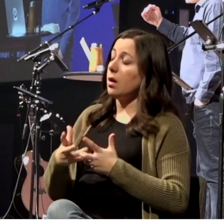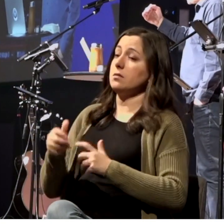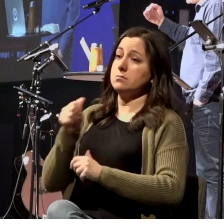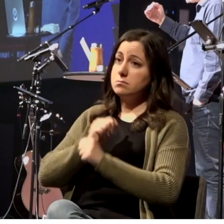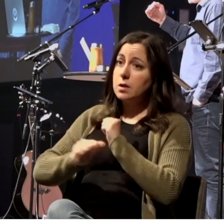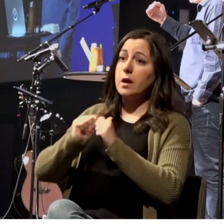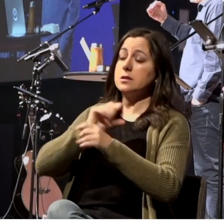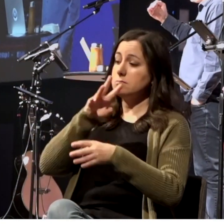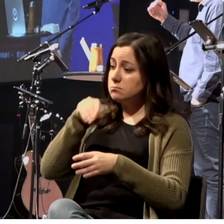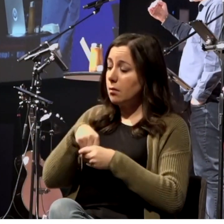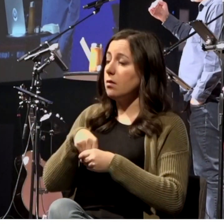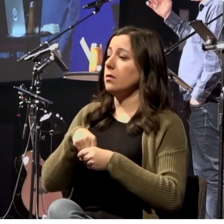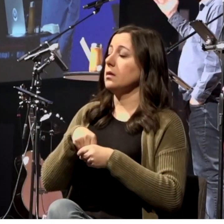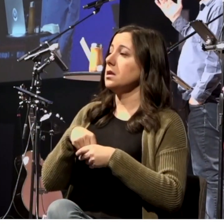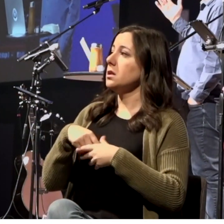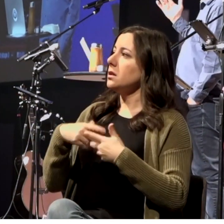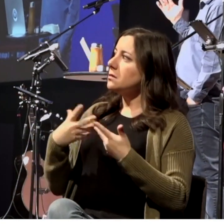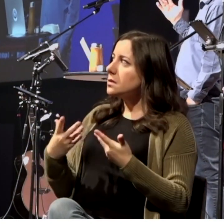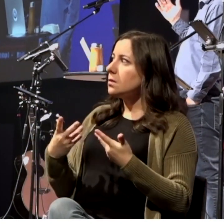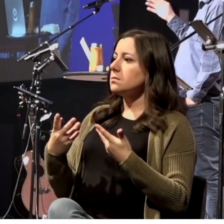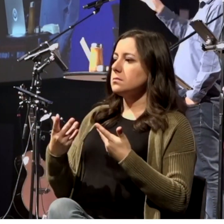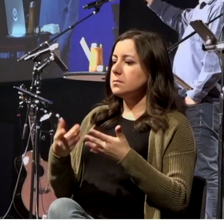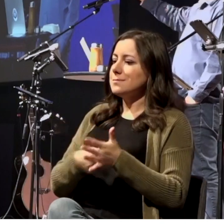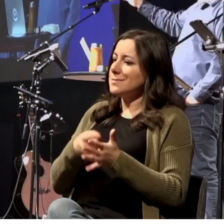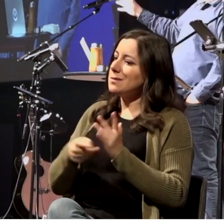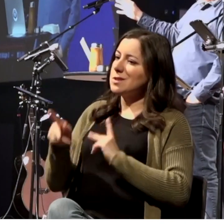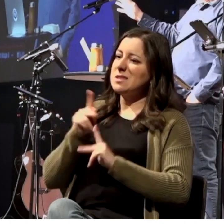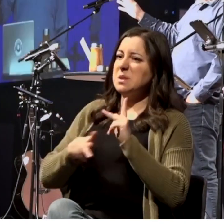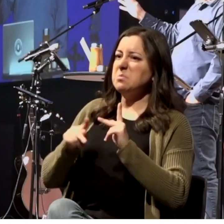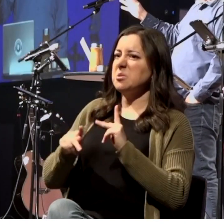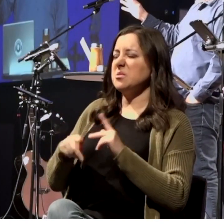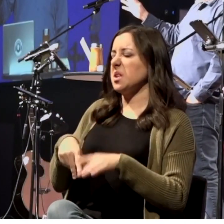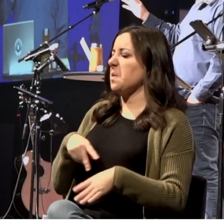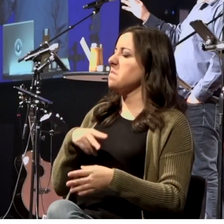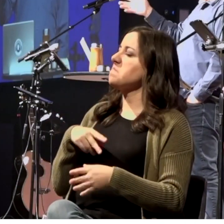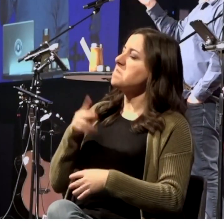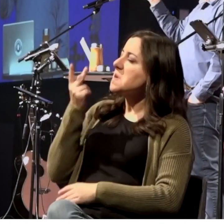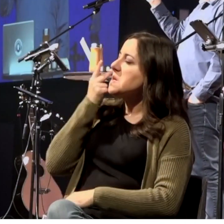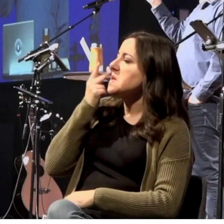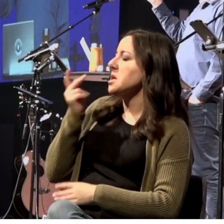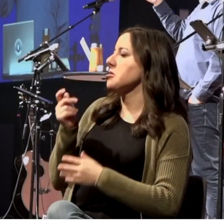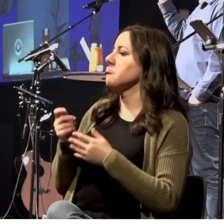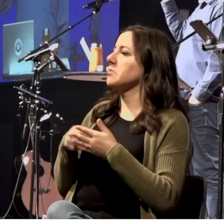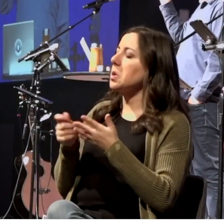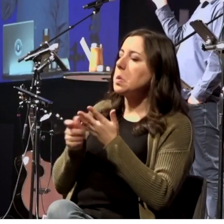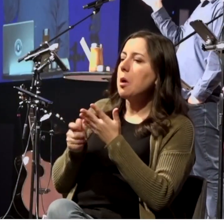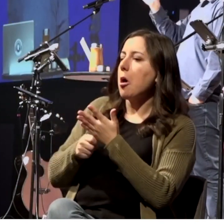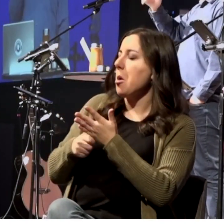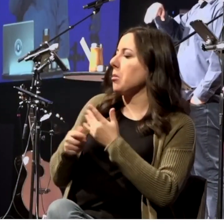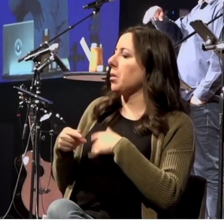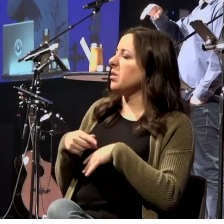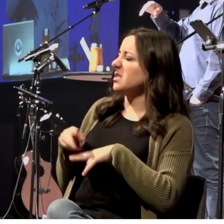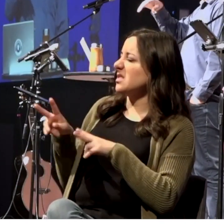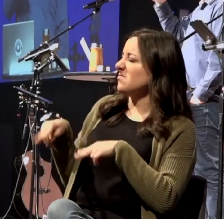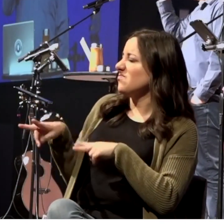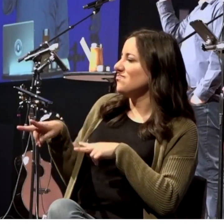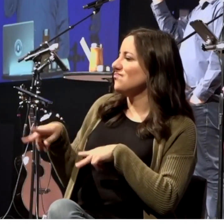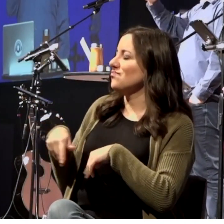And so, you know, people, they see all the news and they think, you know, that, you know, people are freebasing on the set and doing